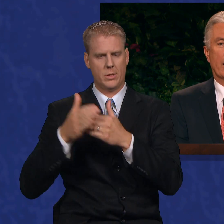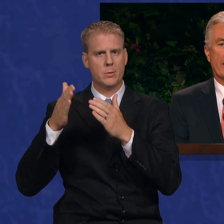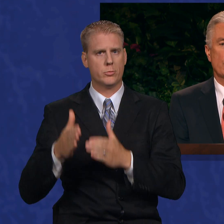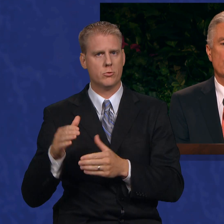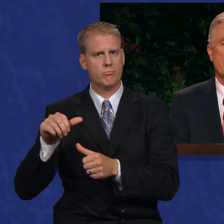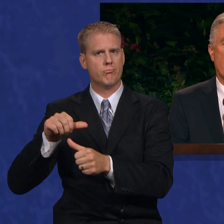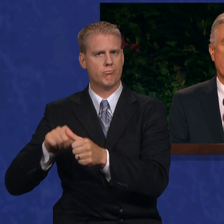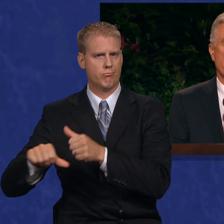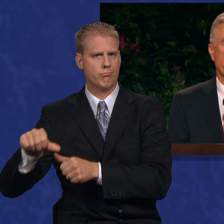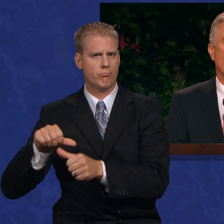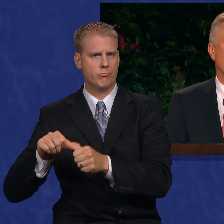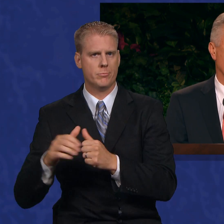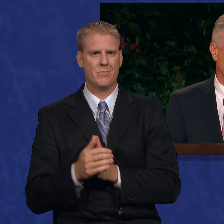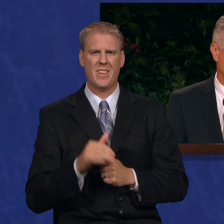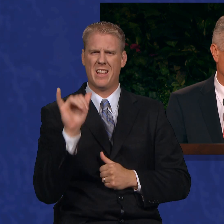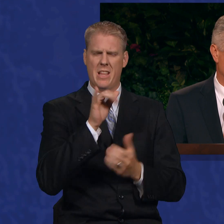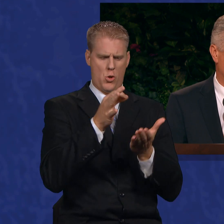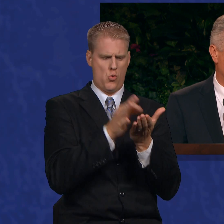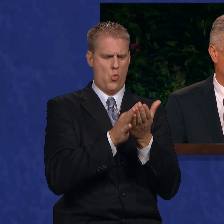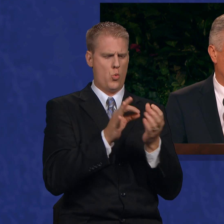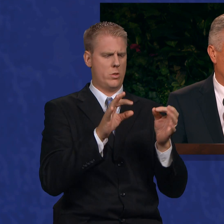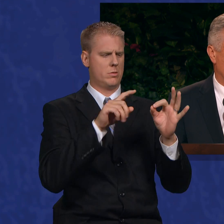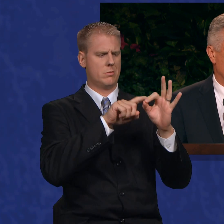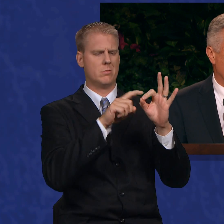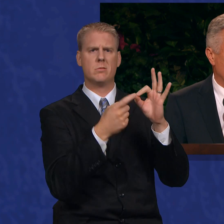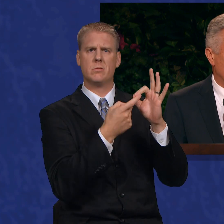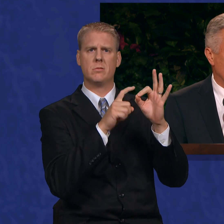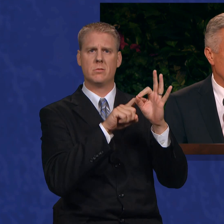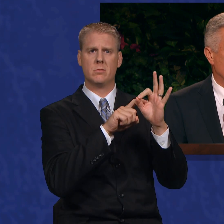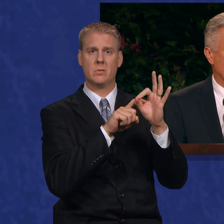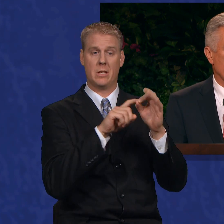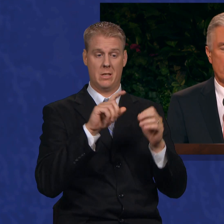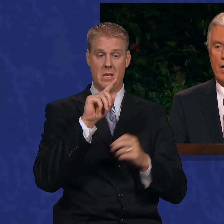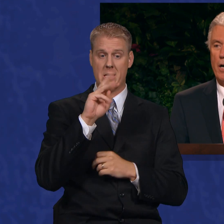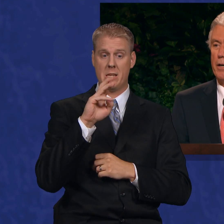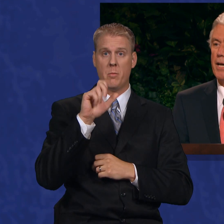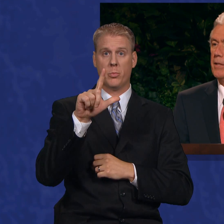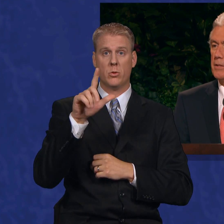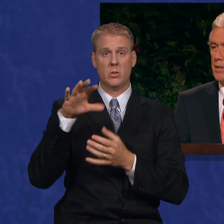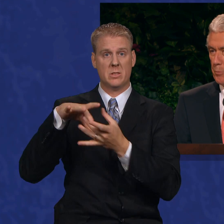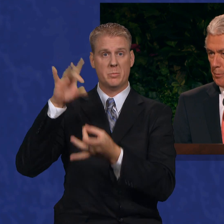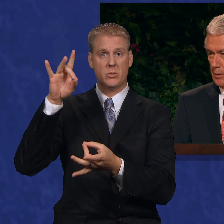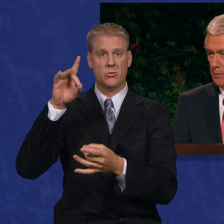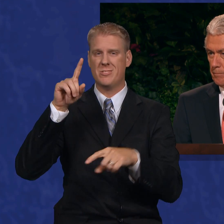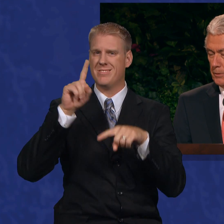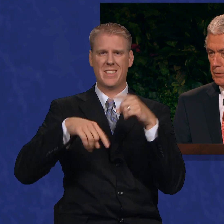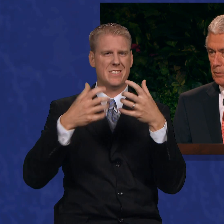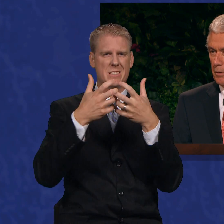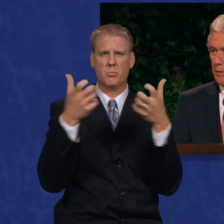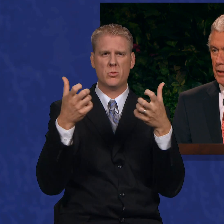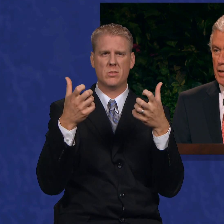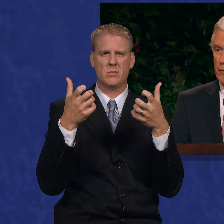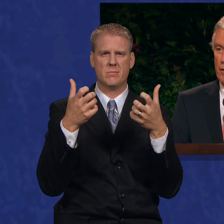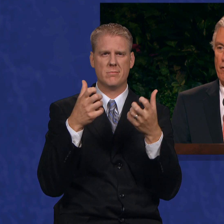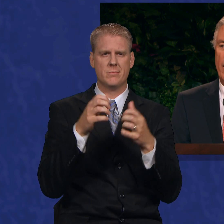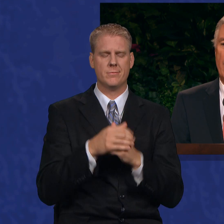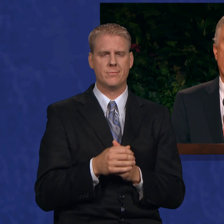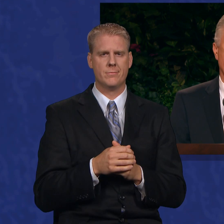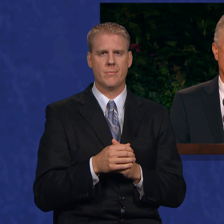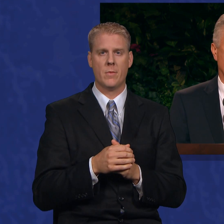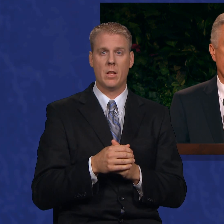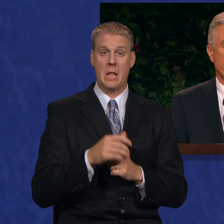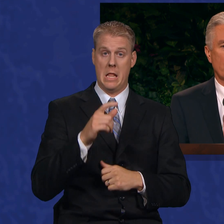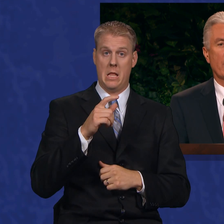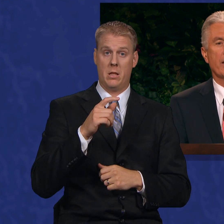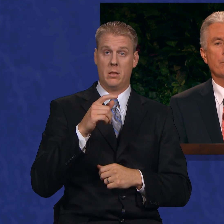Like two sides of a coin, the temporal and spiritual are inseparable. The giver of all